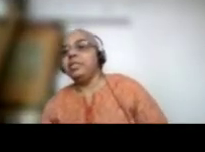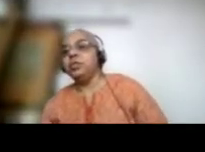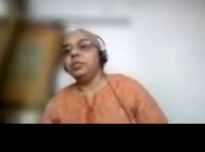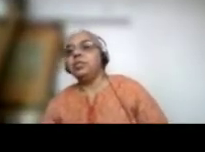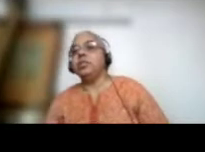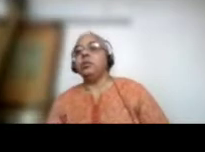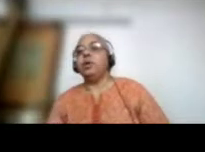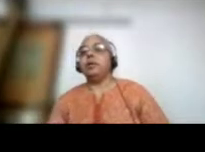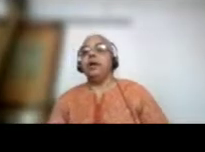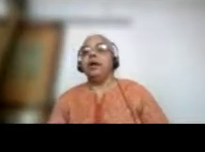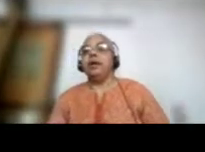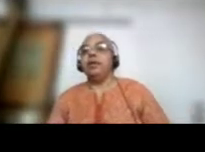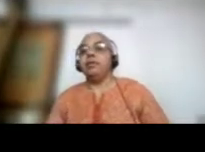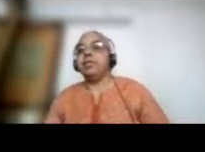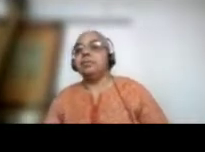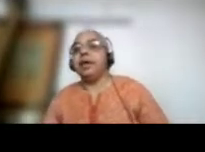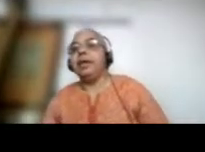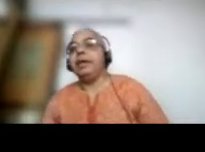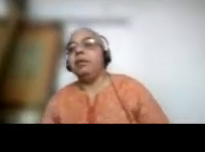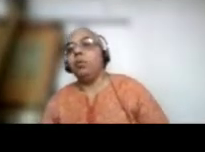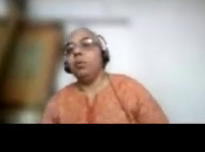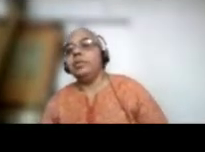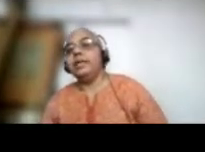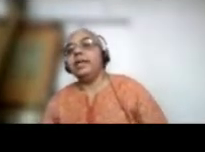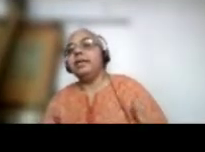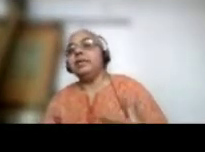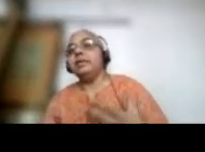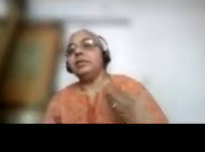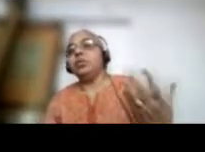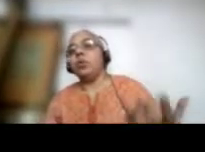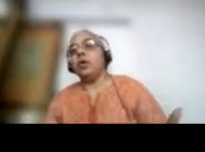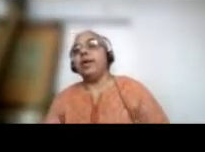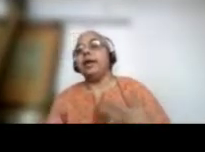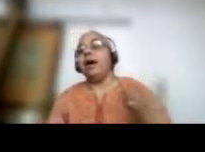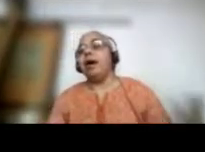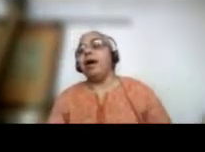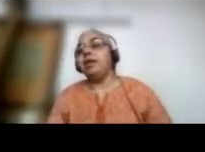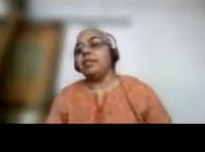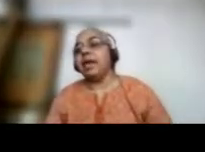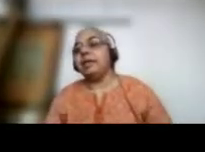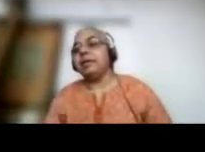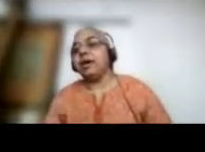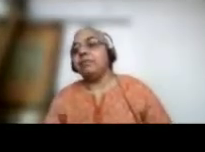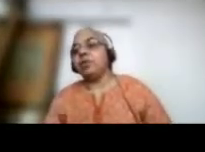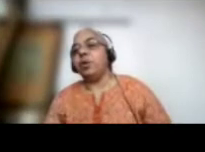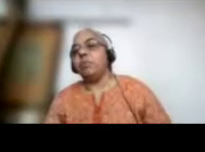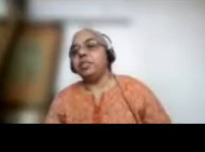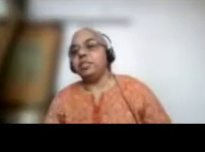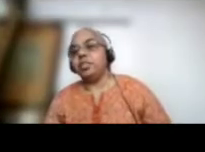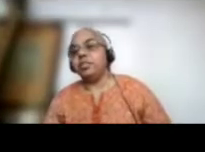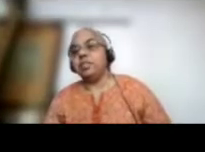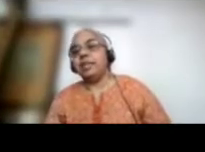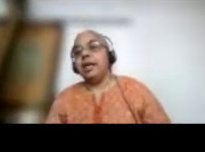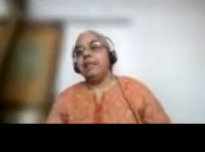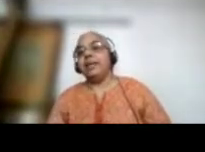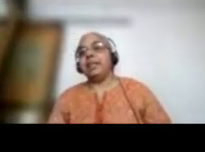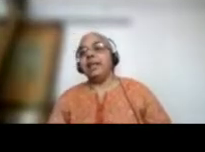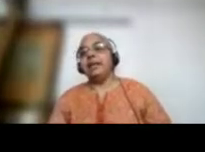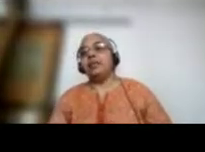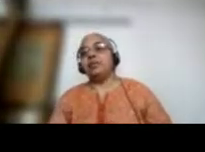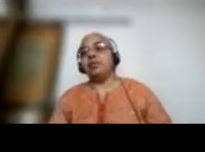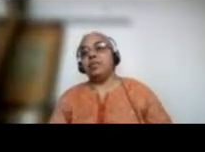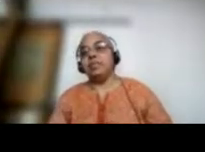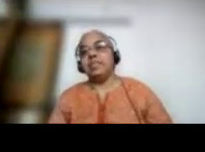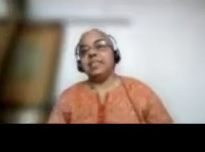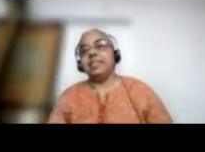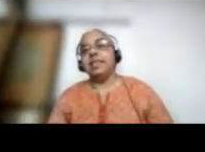primary students who are spending a whole day drawing art and craft competitions that